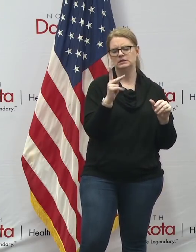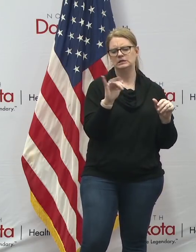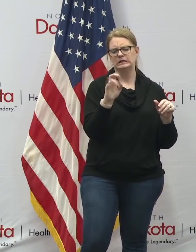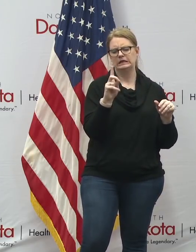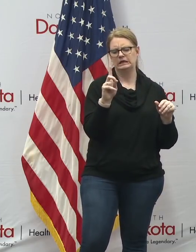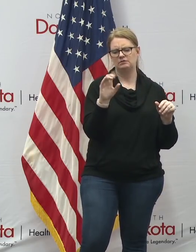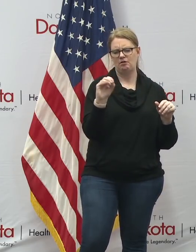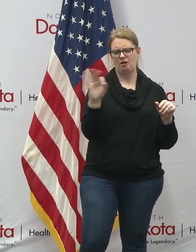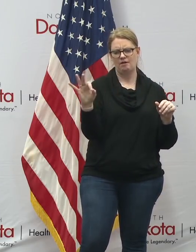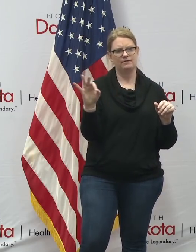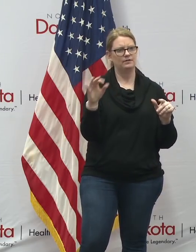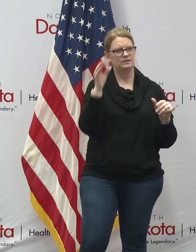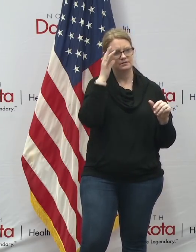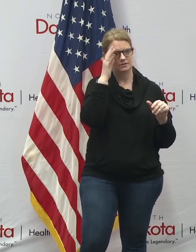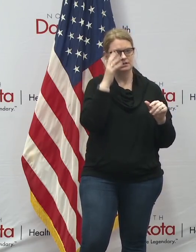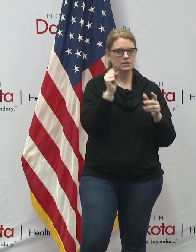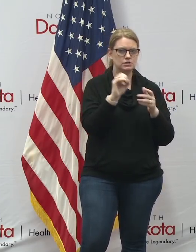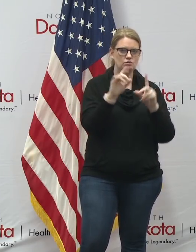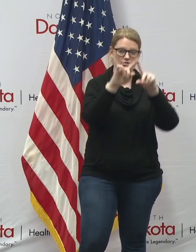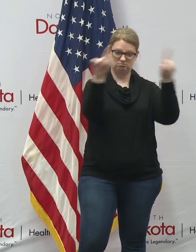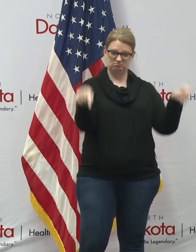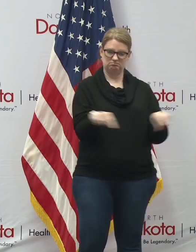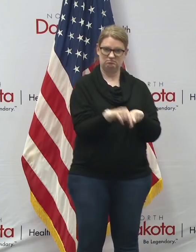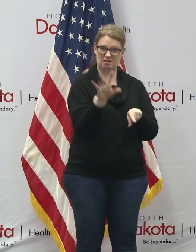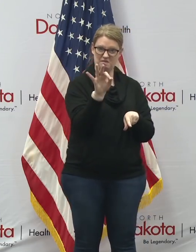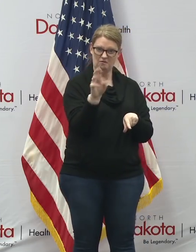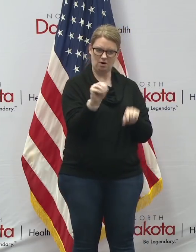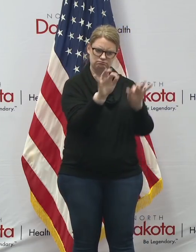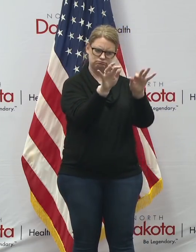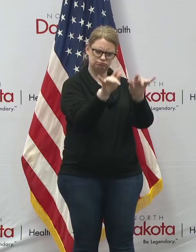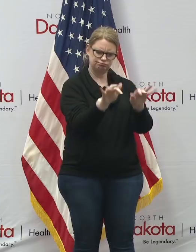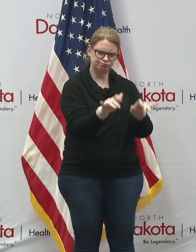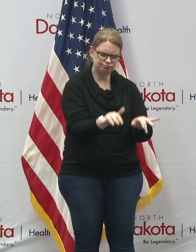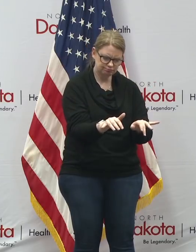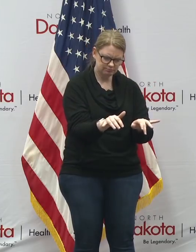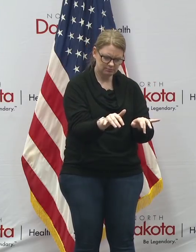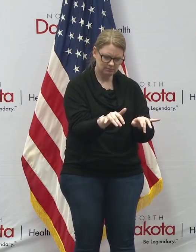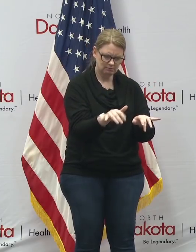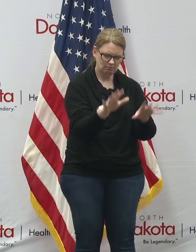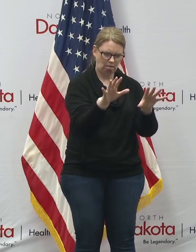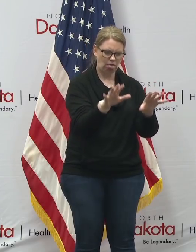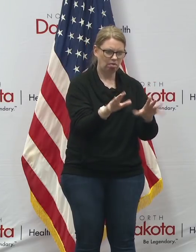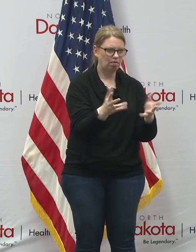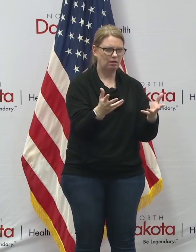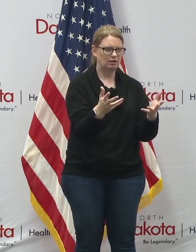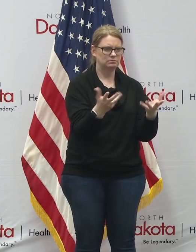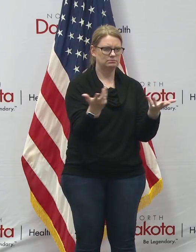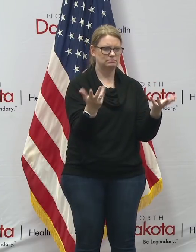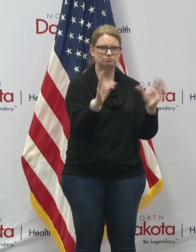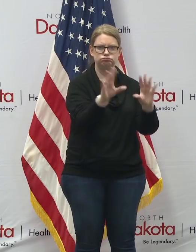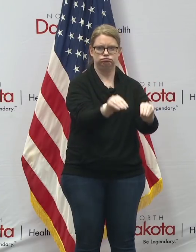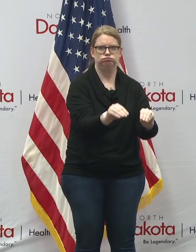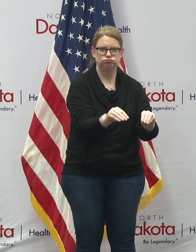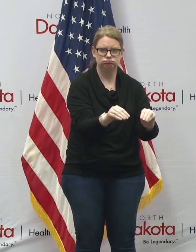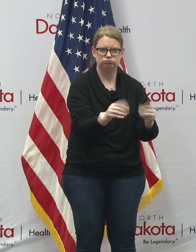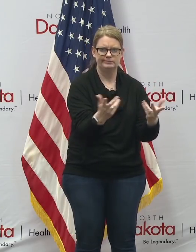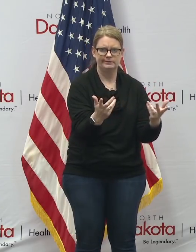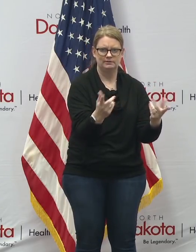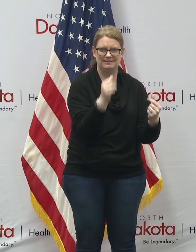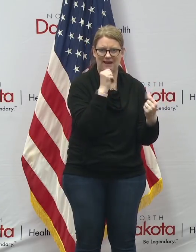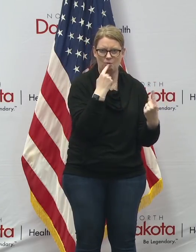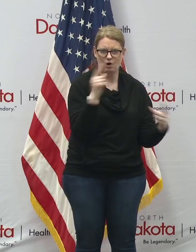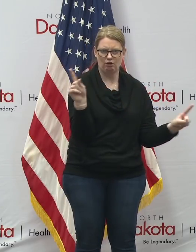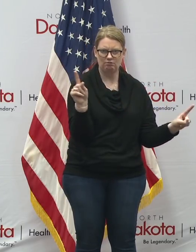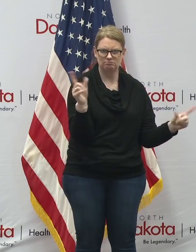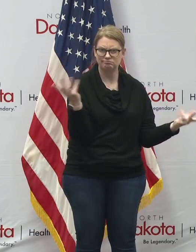off meaning they're filling out the form and then all of a sudden it crashes okay so this is